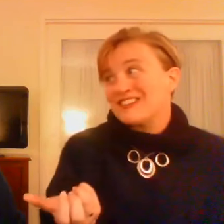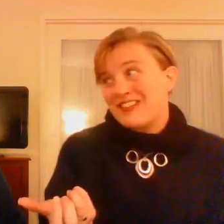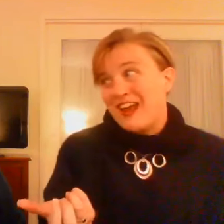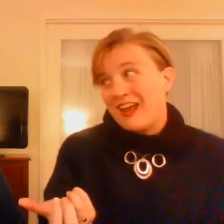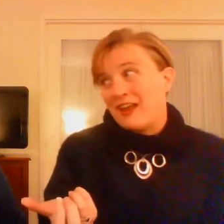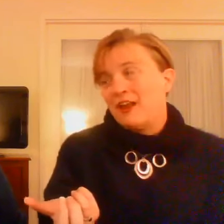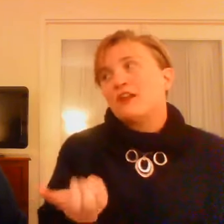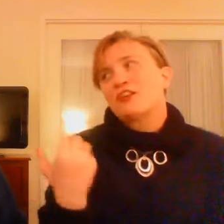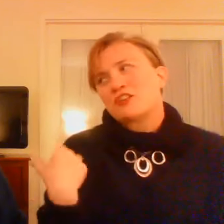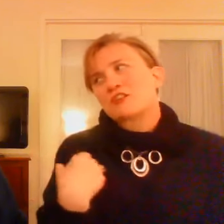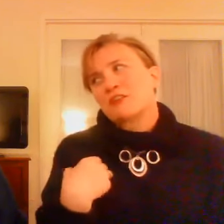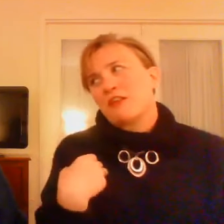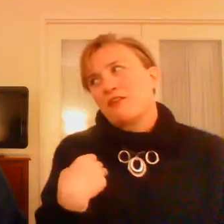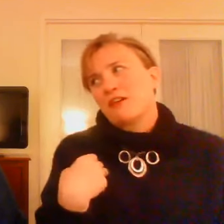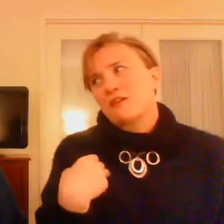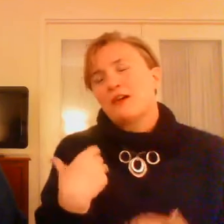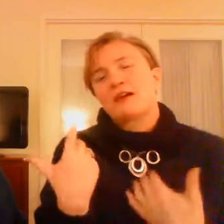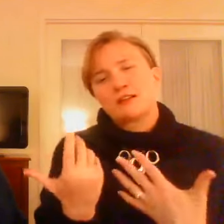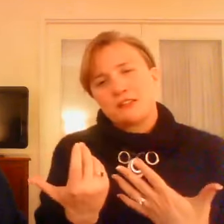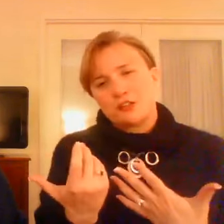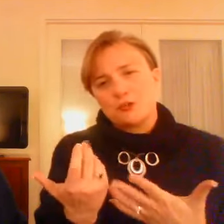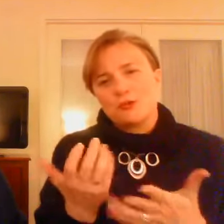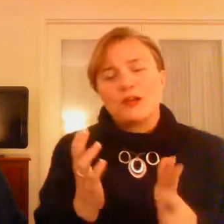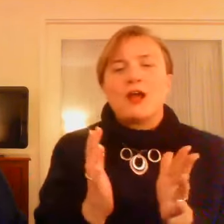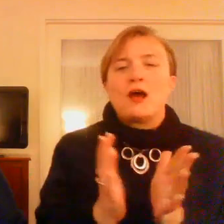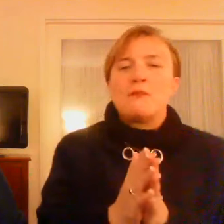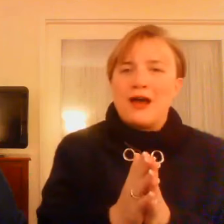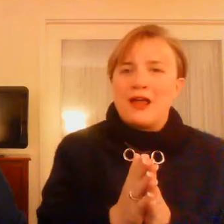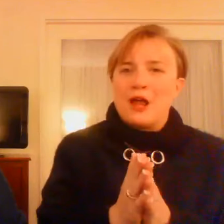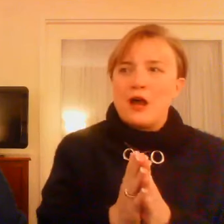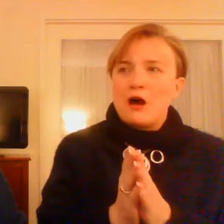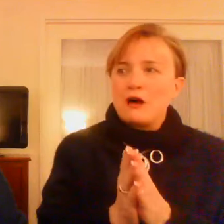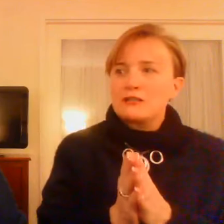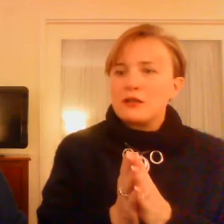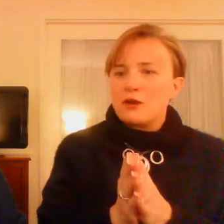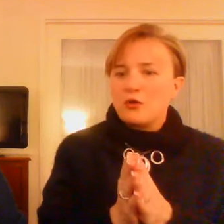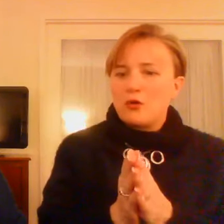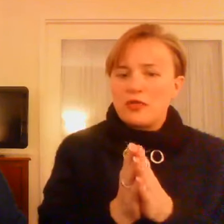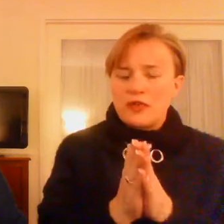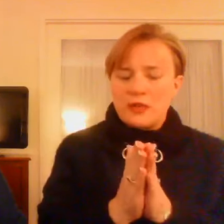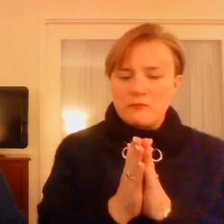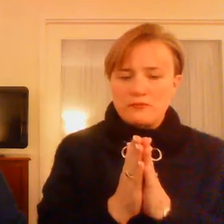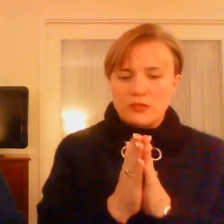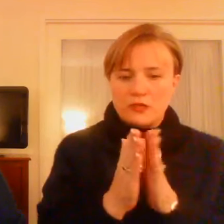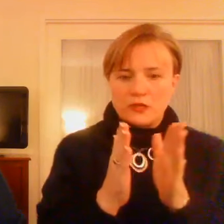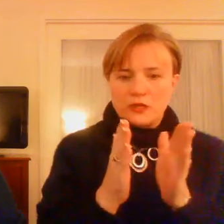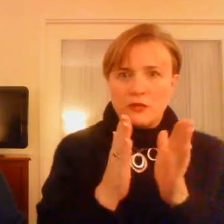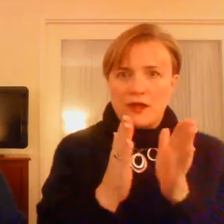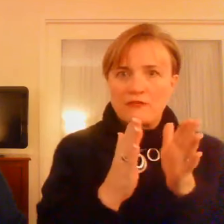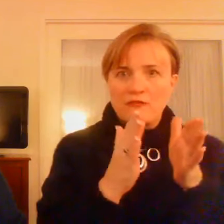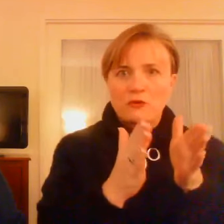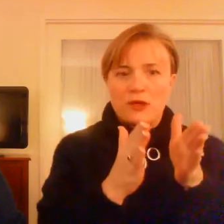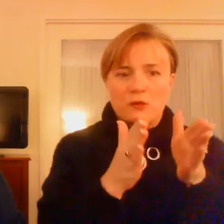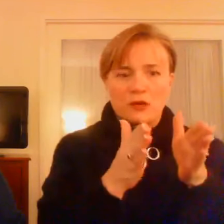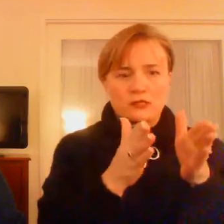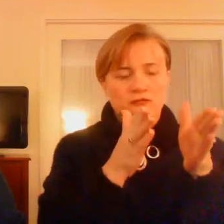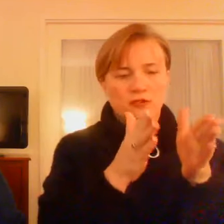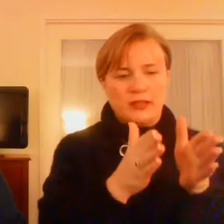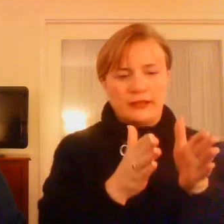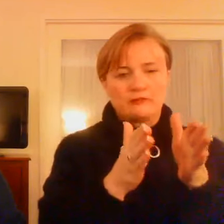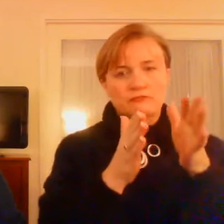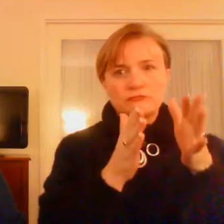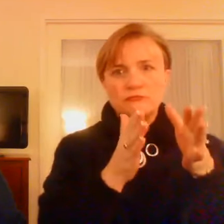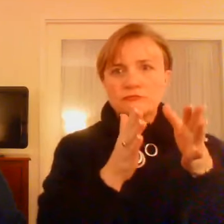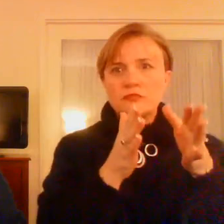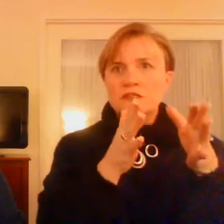it, why I stay, not just because I love you, because I do, but also that you have the format where it's a